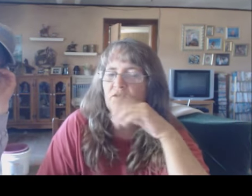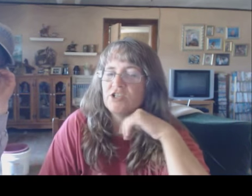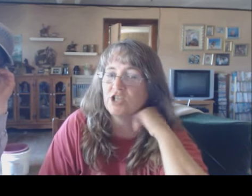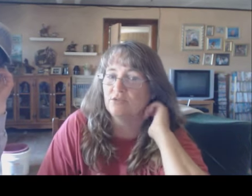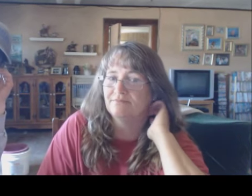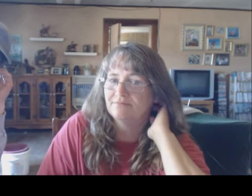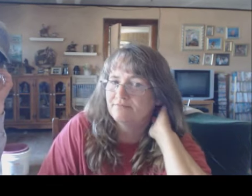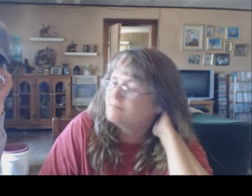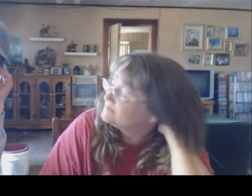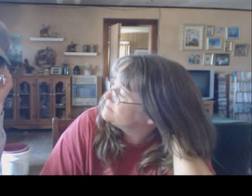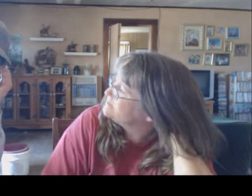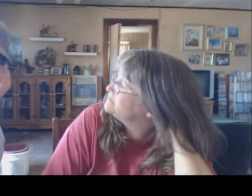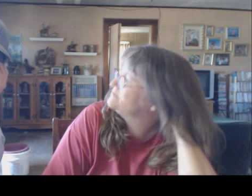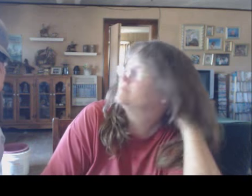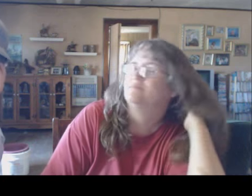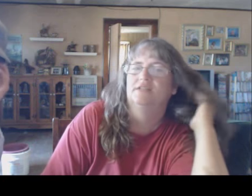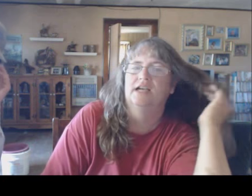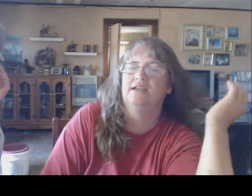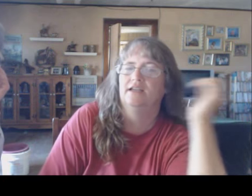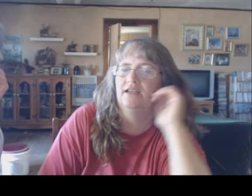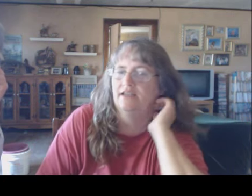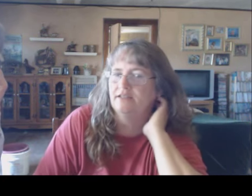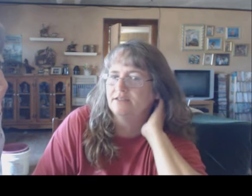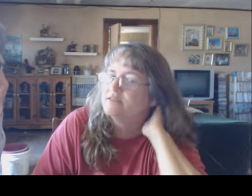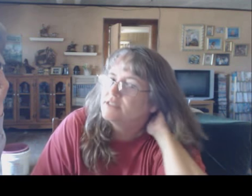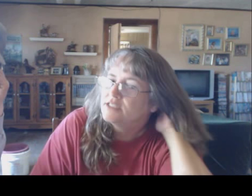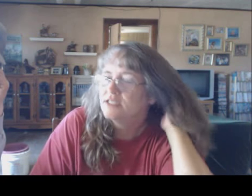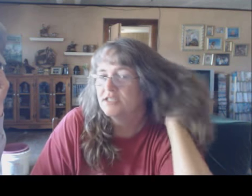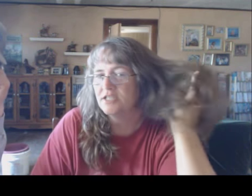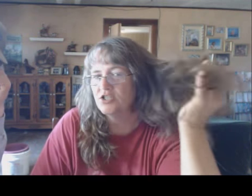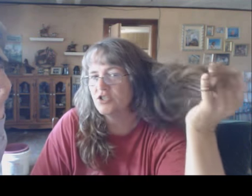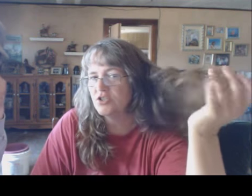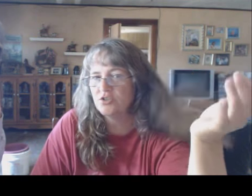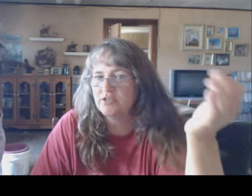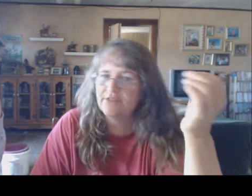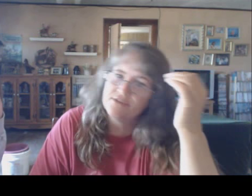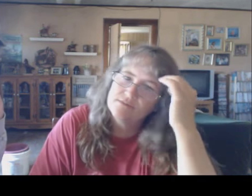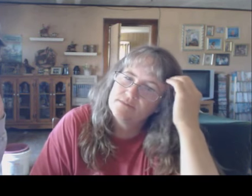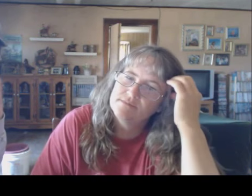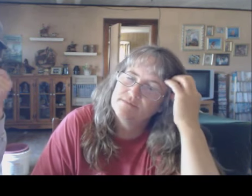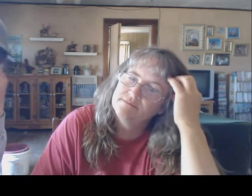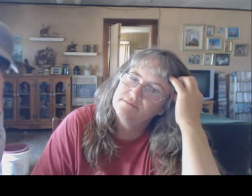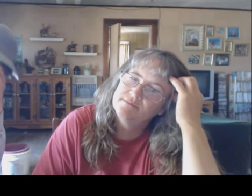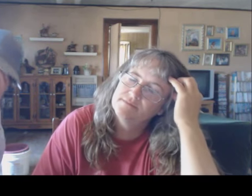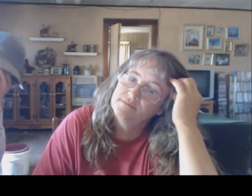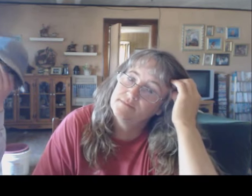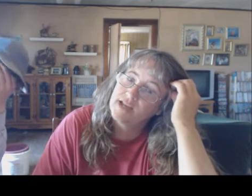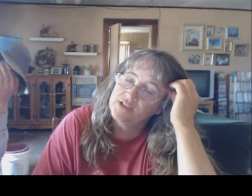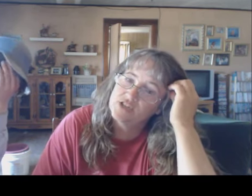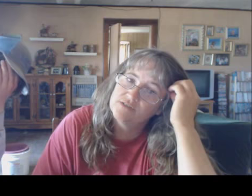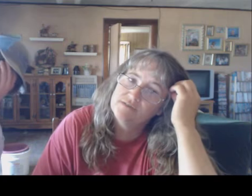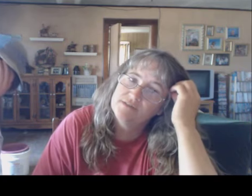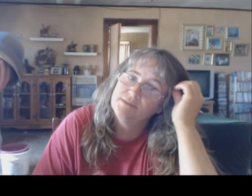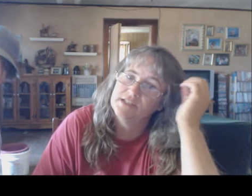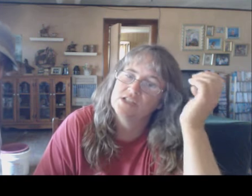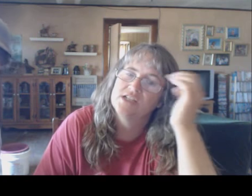Where'd you go? Went to Beggs. Okay. And? Did you keep rope? Yes. How'd you do? You missed.